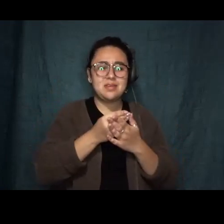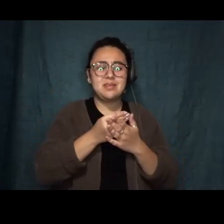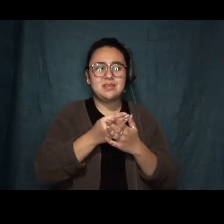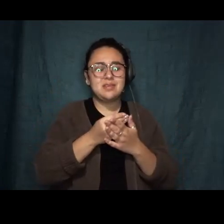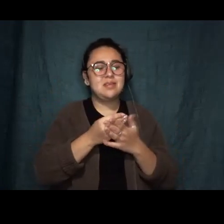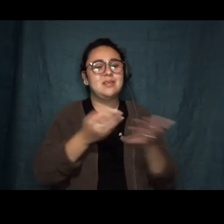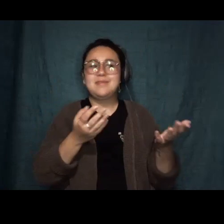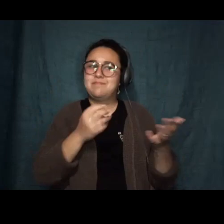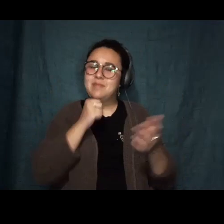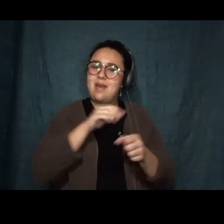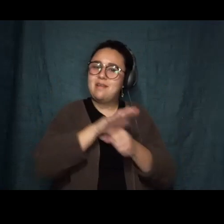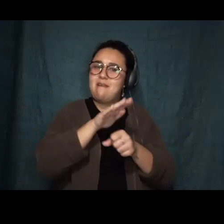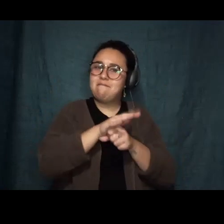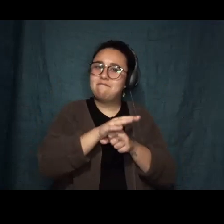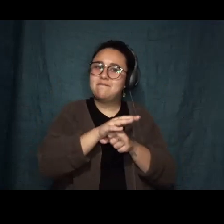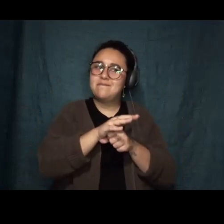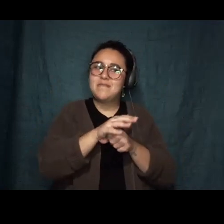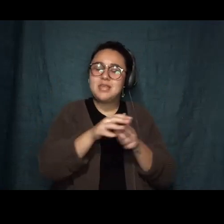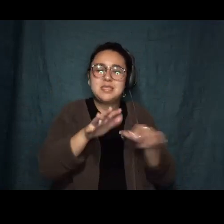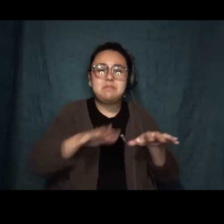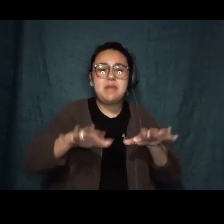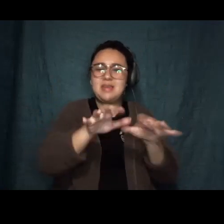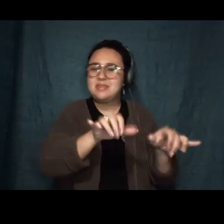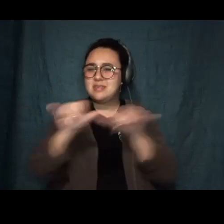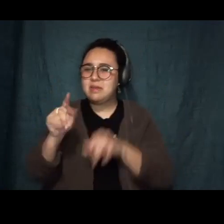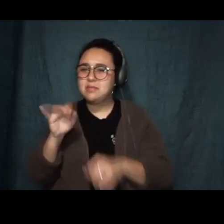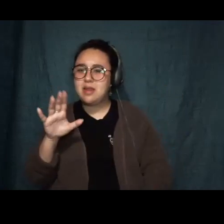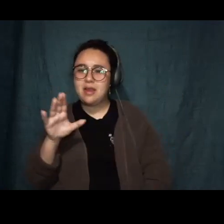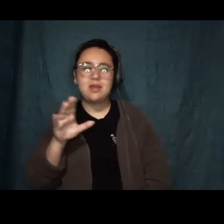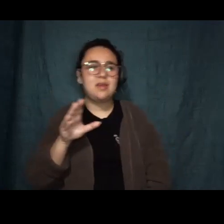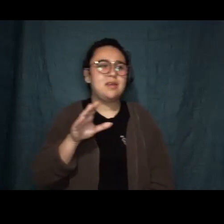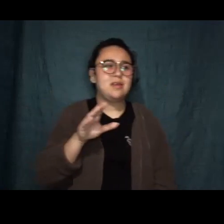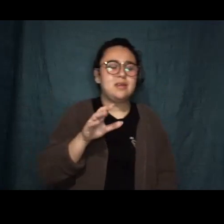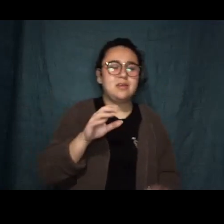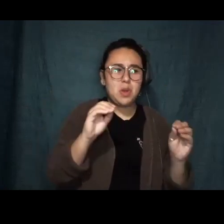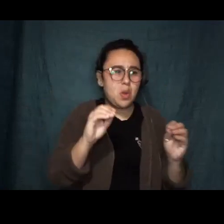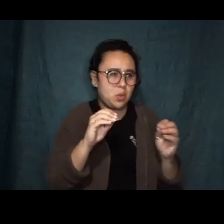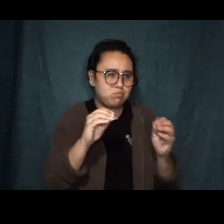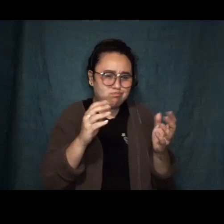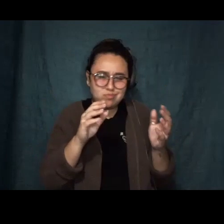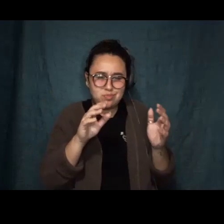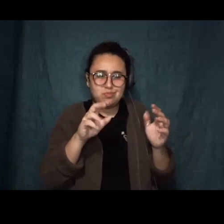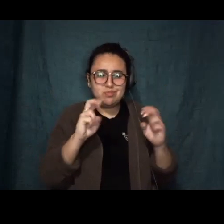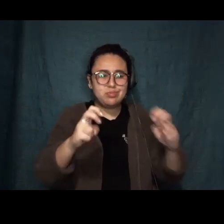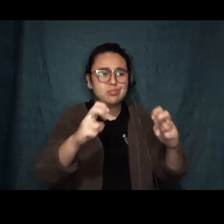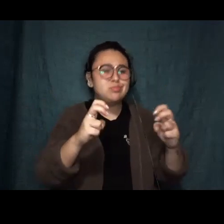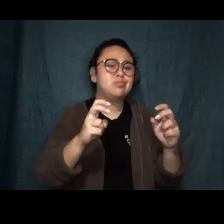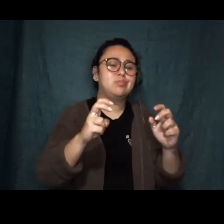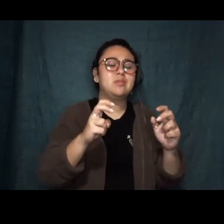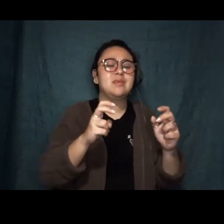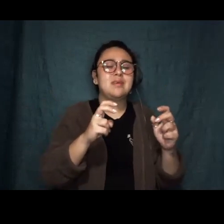had, and most of those rooms were now unfurnished and used as storage closets, their custom bed frames sold secondhand during the last recession.